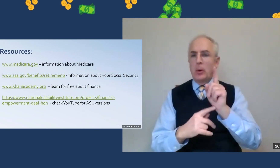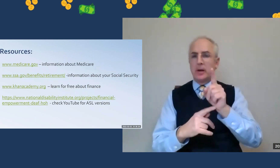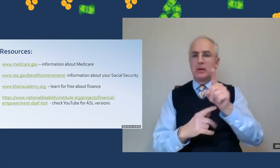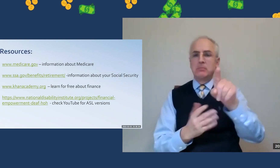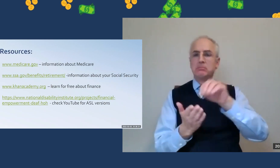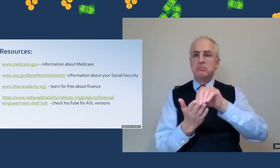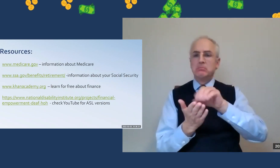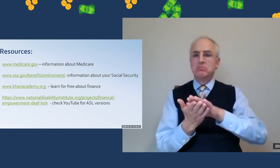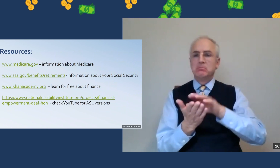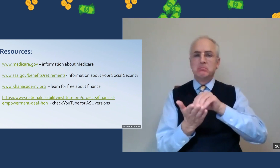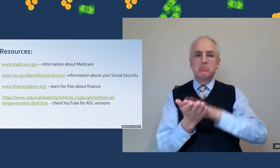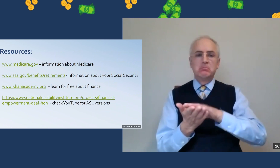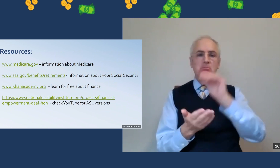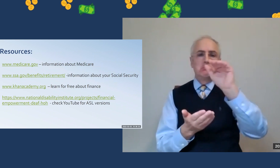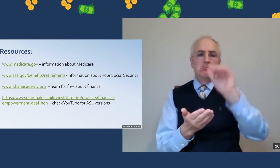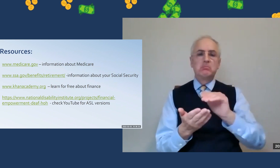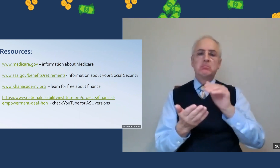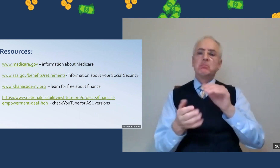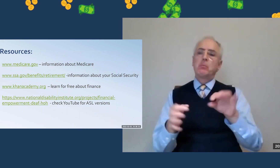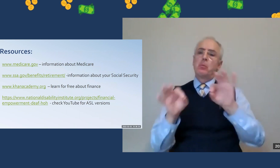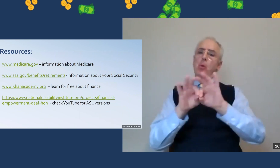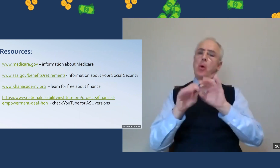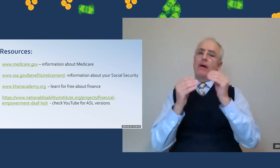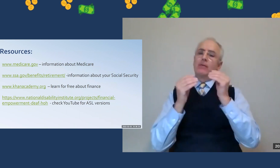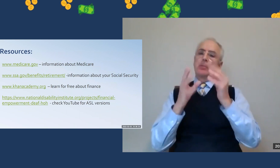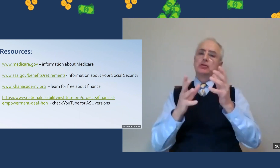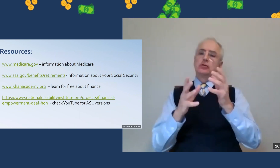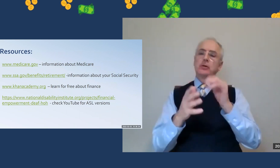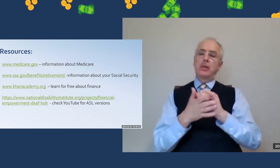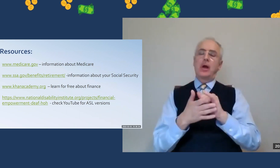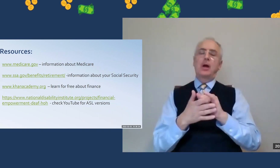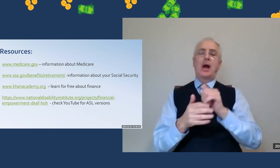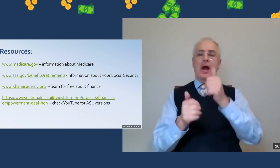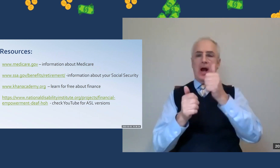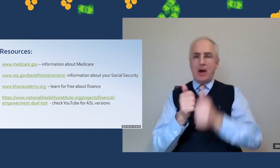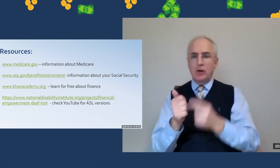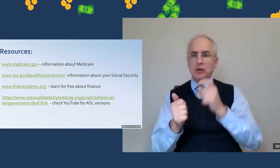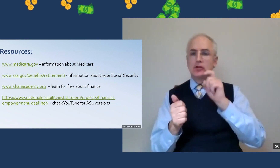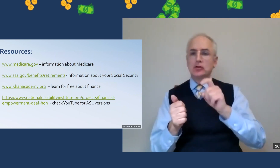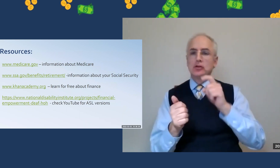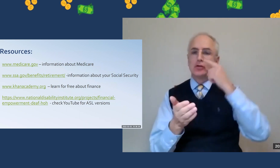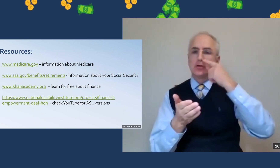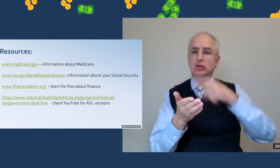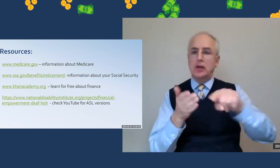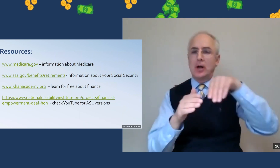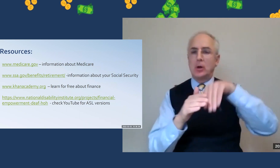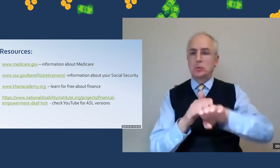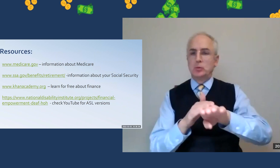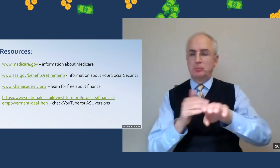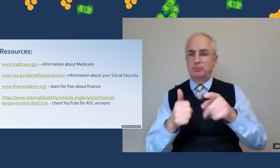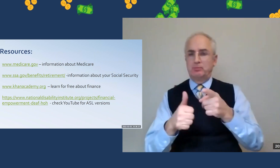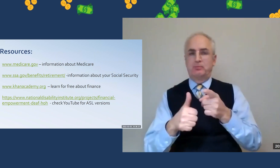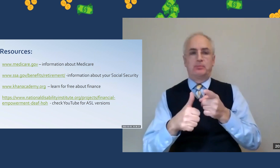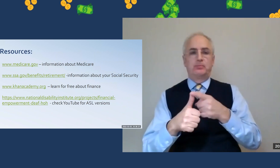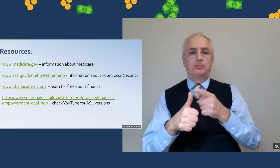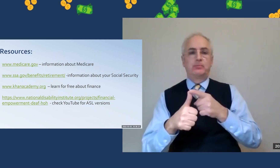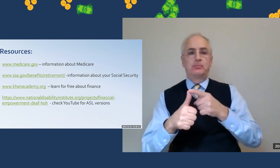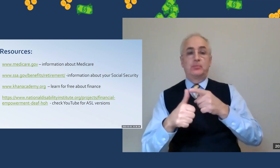So I'll give you just a minute if you'd like to take down any of these resources for additional important information that would be worth checking